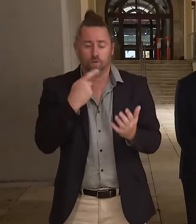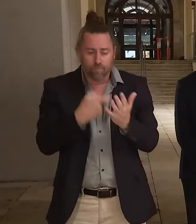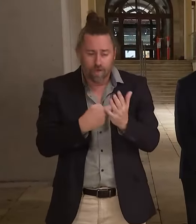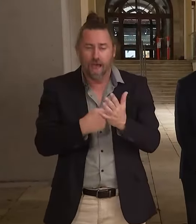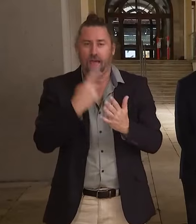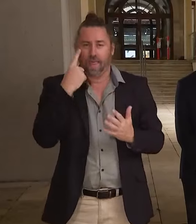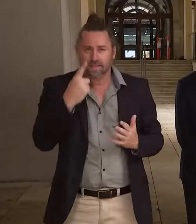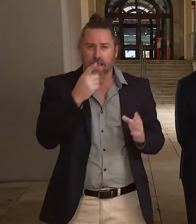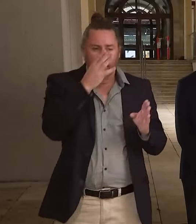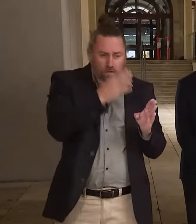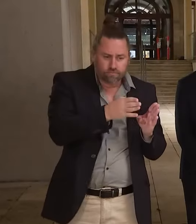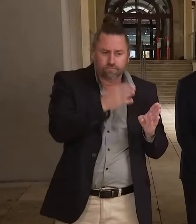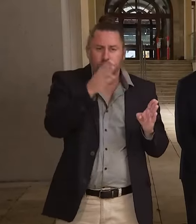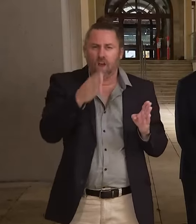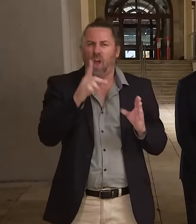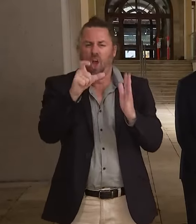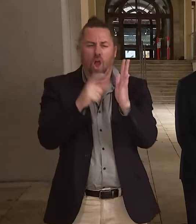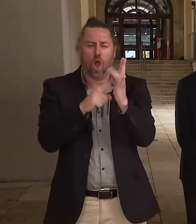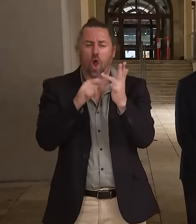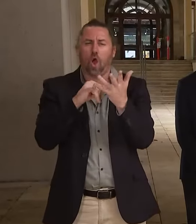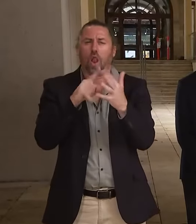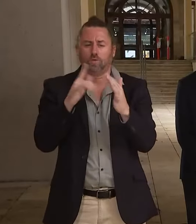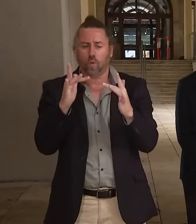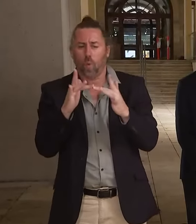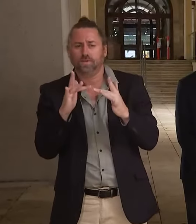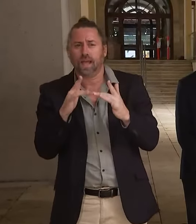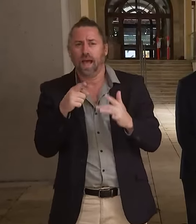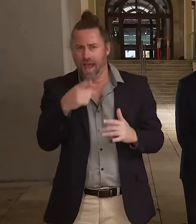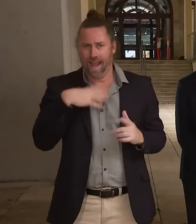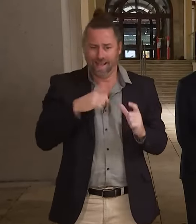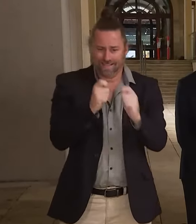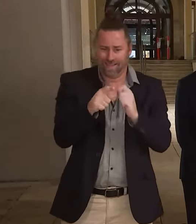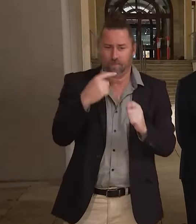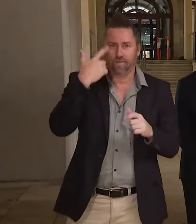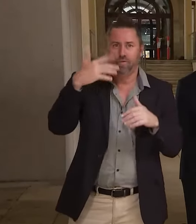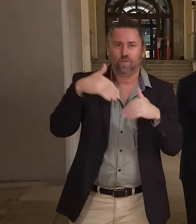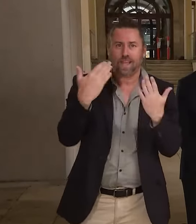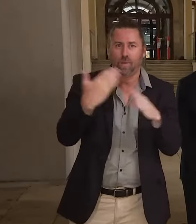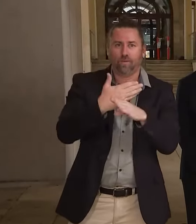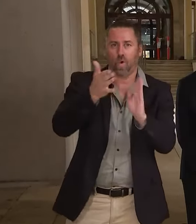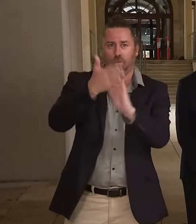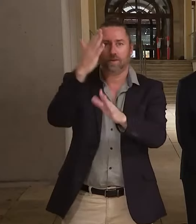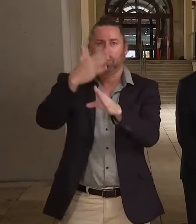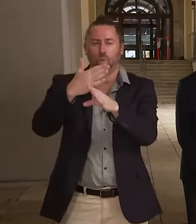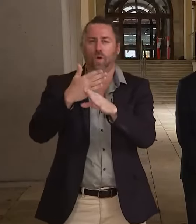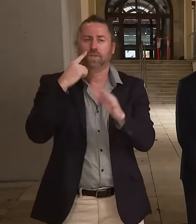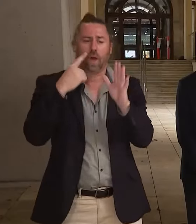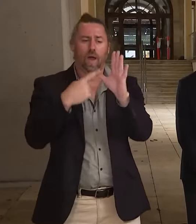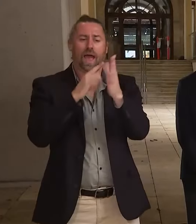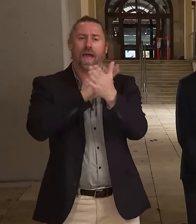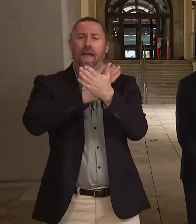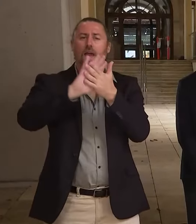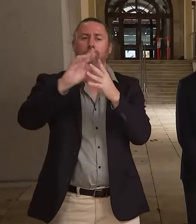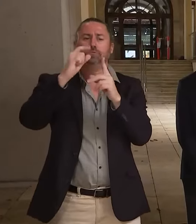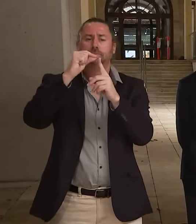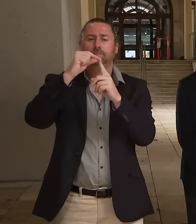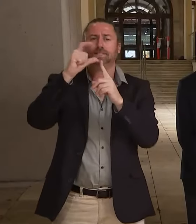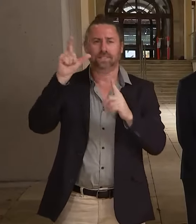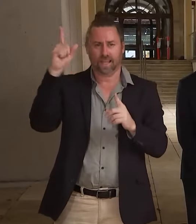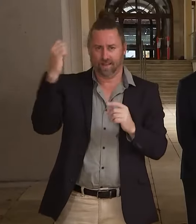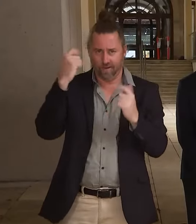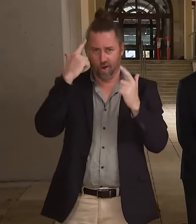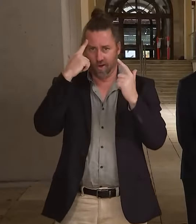testing of those close contacts who have to go back to work. And we've seen the AHPPC guidance on that.